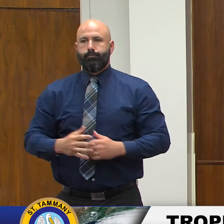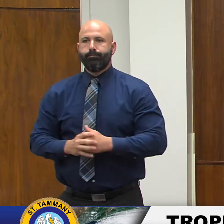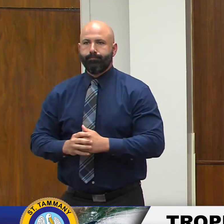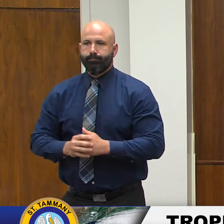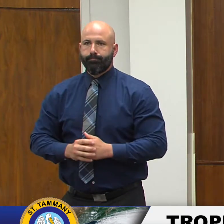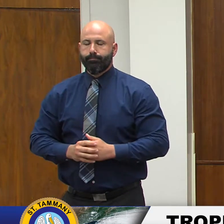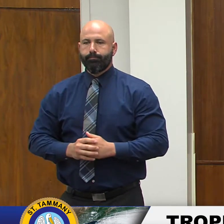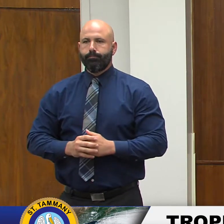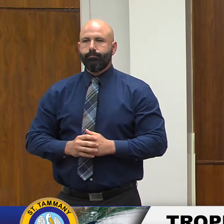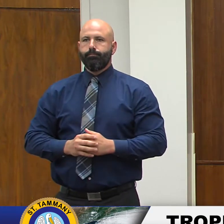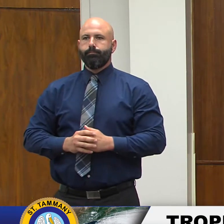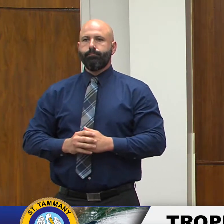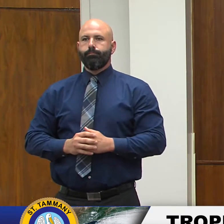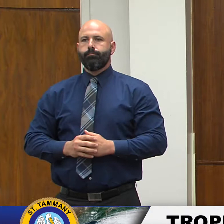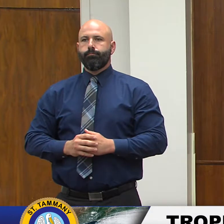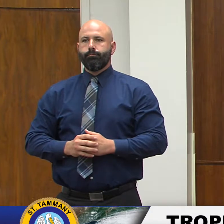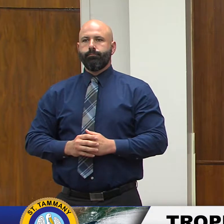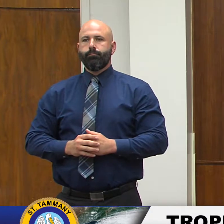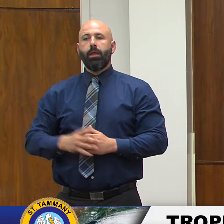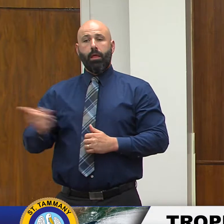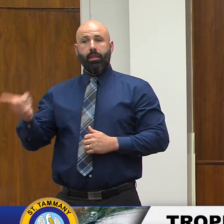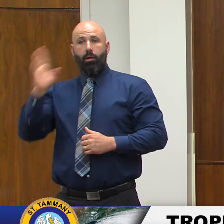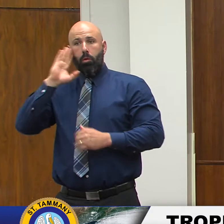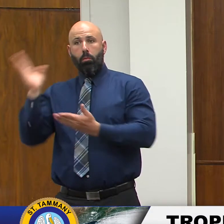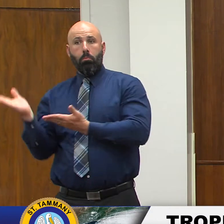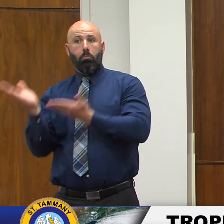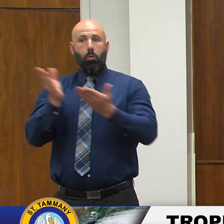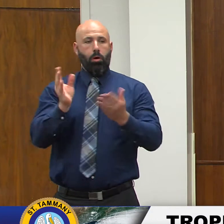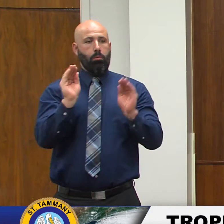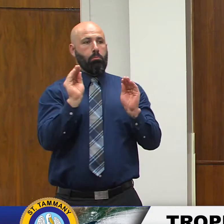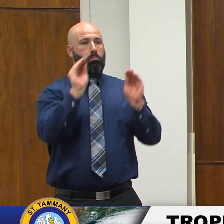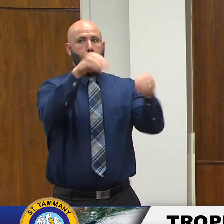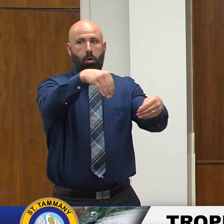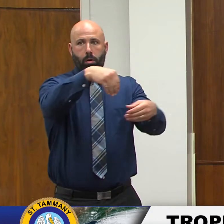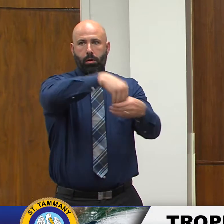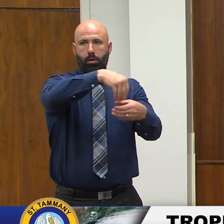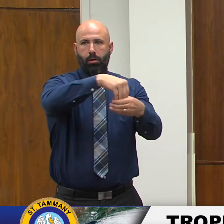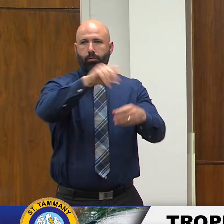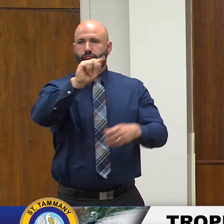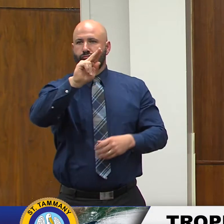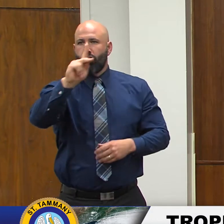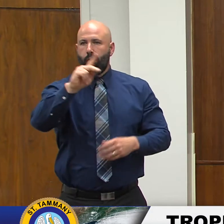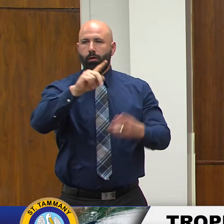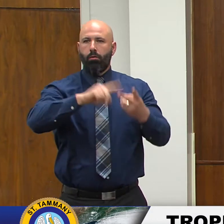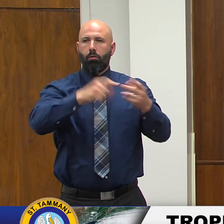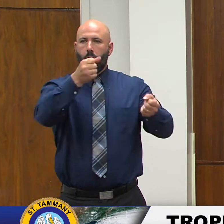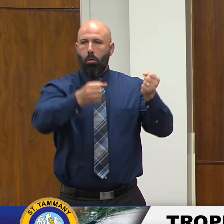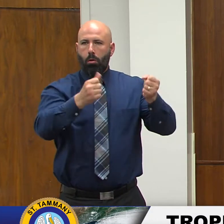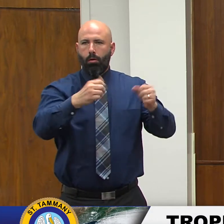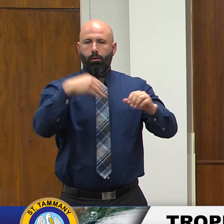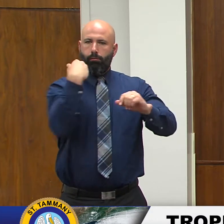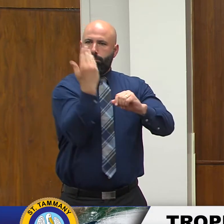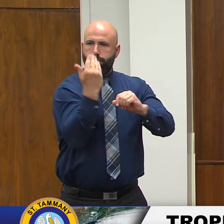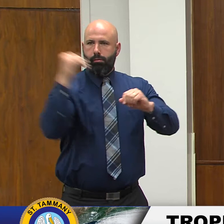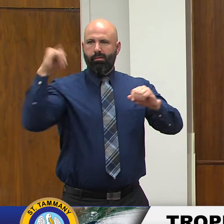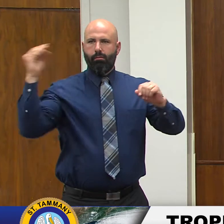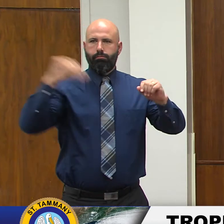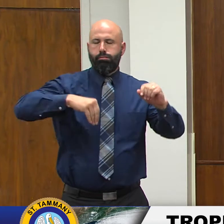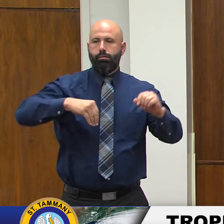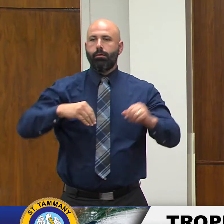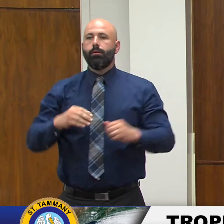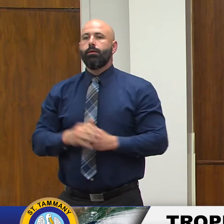sandbags and put them in the back of your vehicle those operations at the six locations